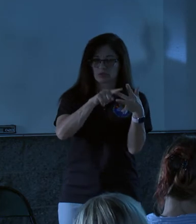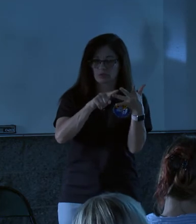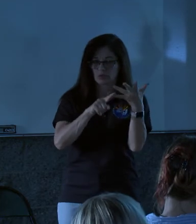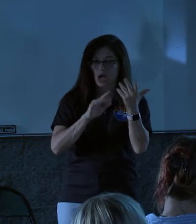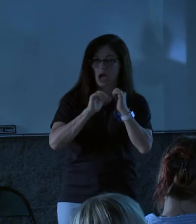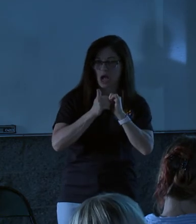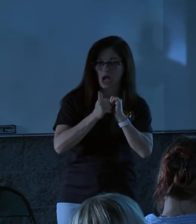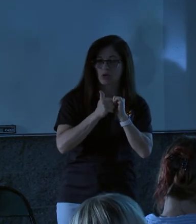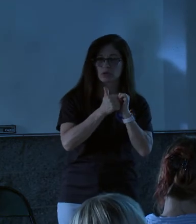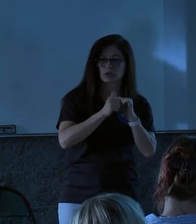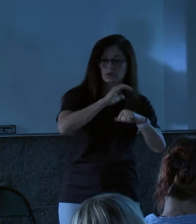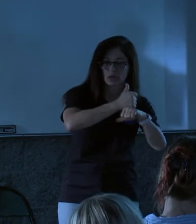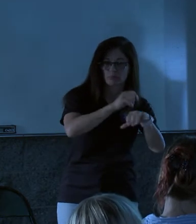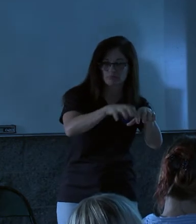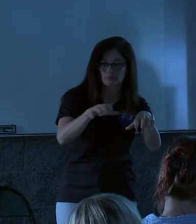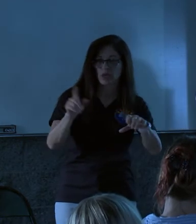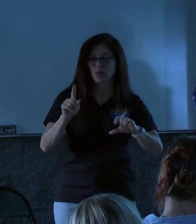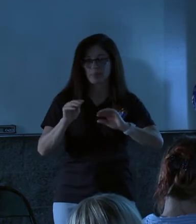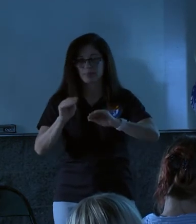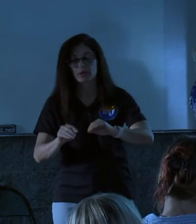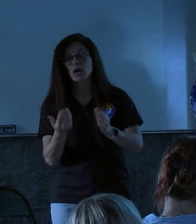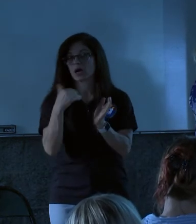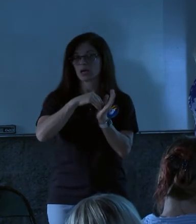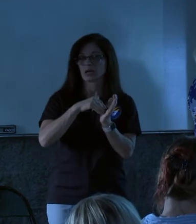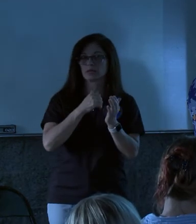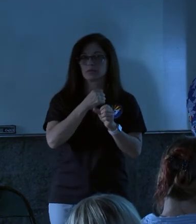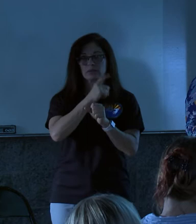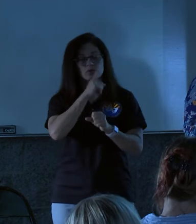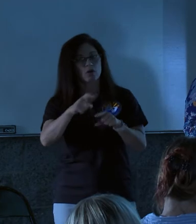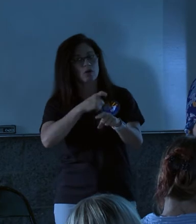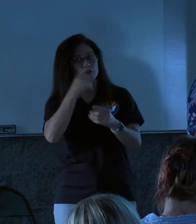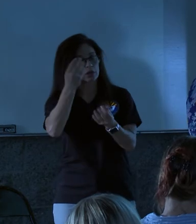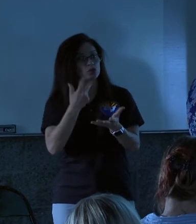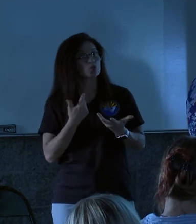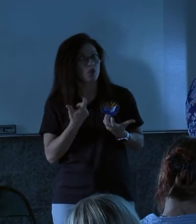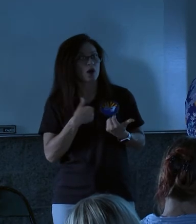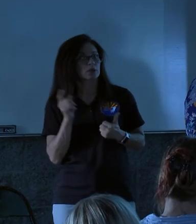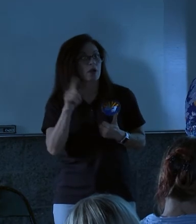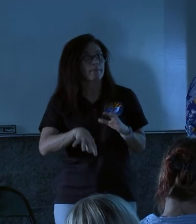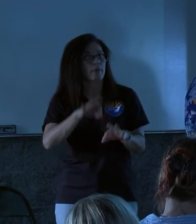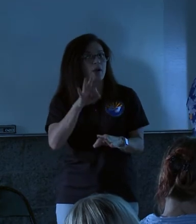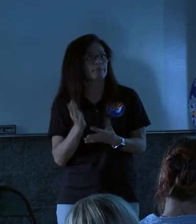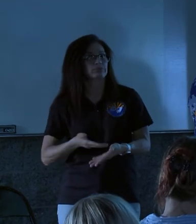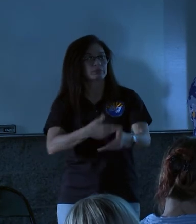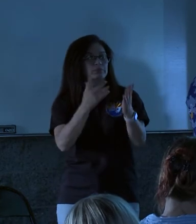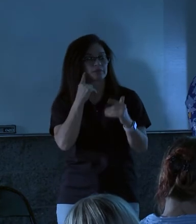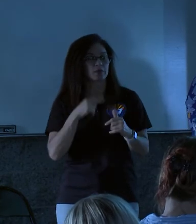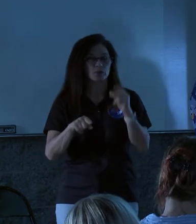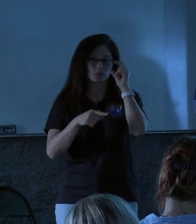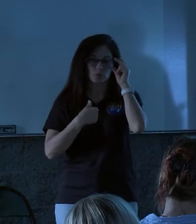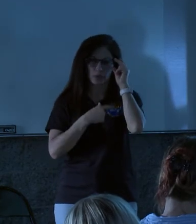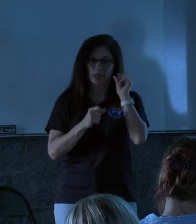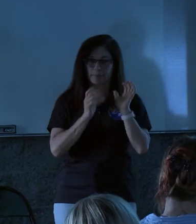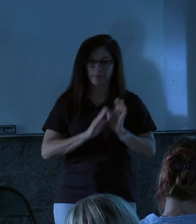needs to be kind of organized and where it needs to go. And again, be sure to call us and let us know that you want us to haul it off for you so that we can plan